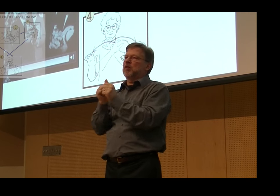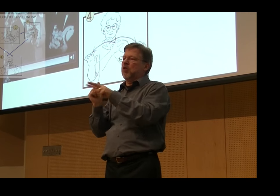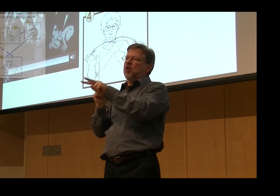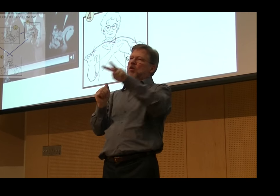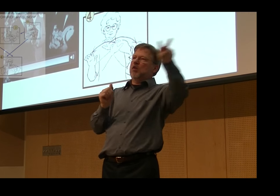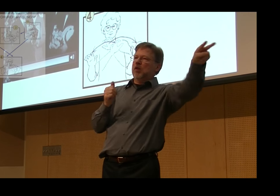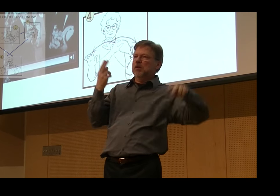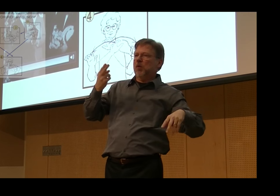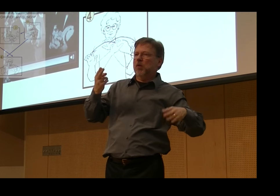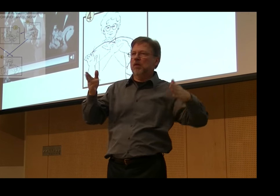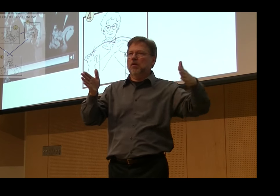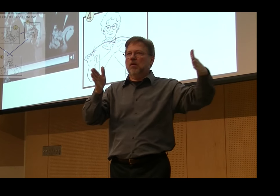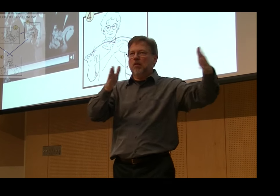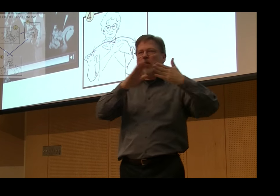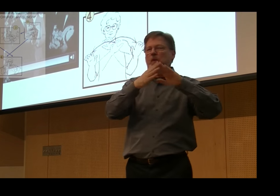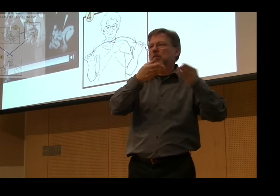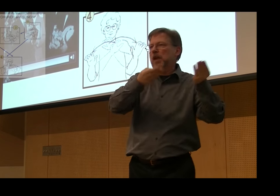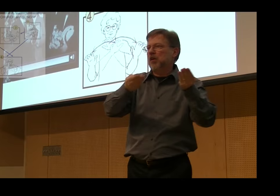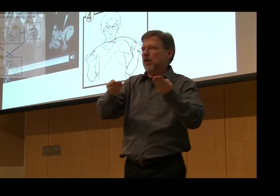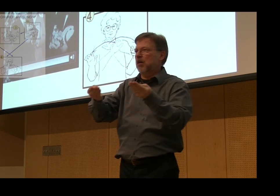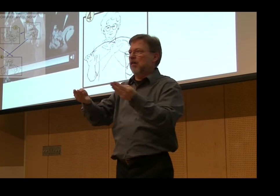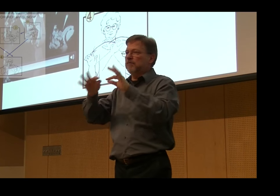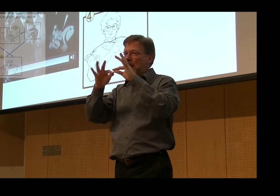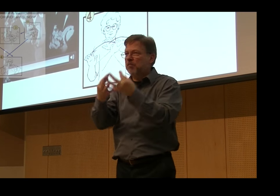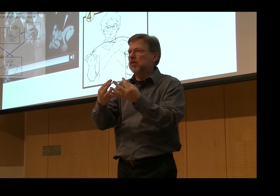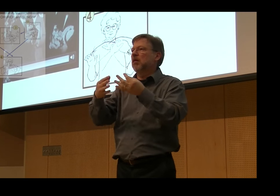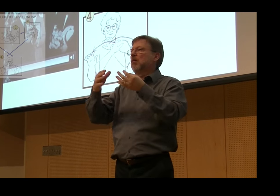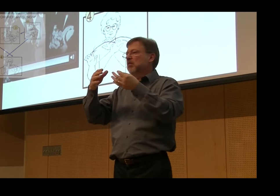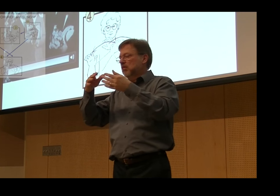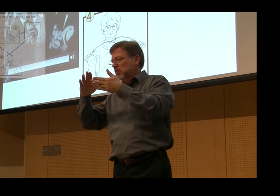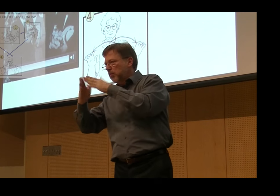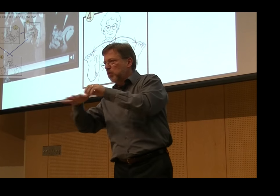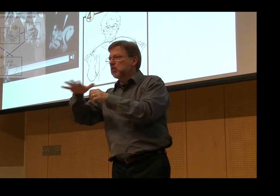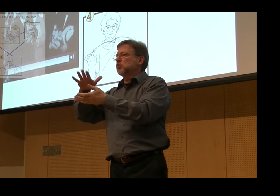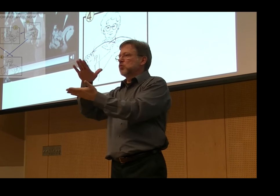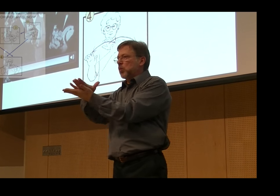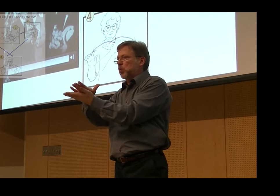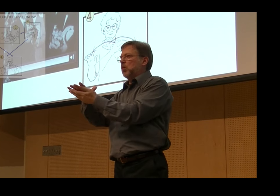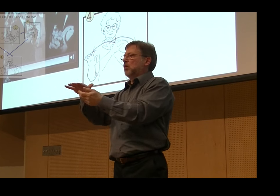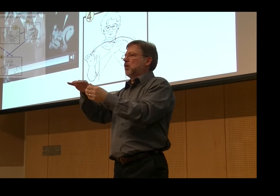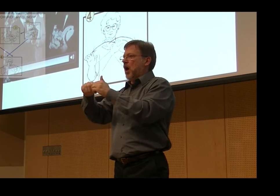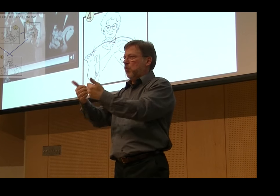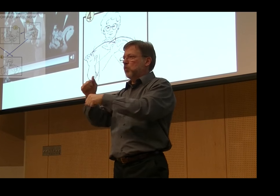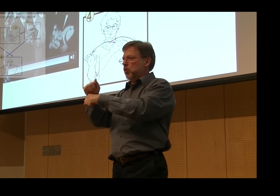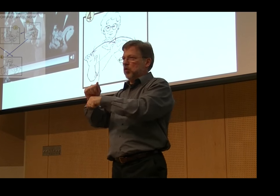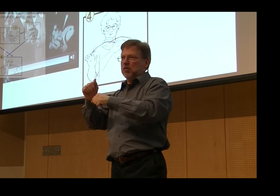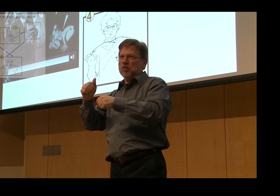So instead of using a sociological account, it's better to look at a historical linguistics accounting for many